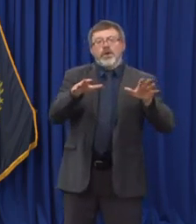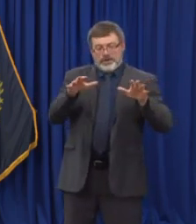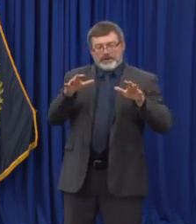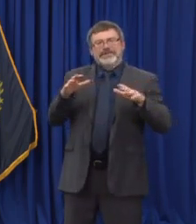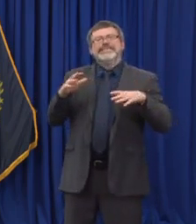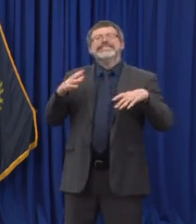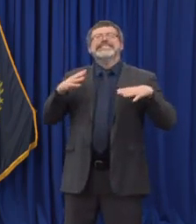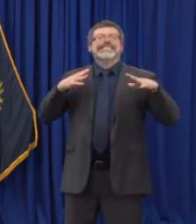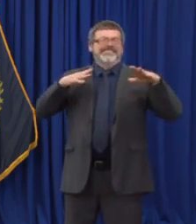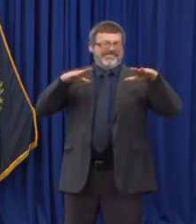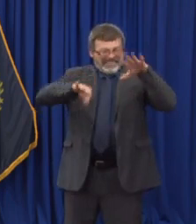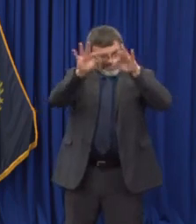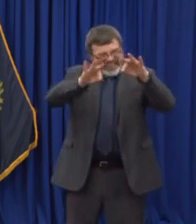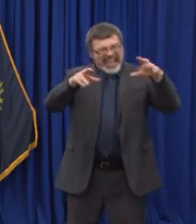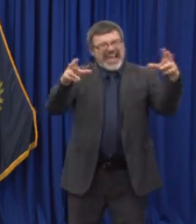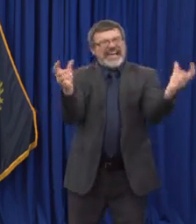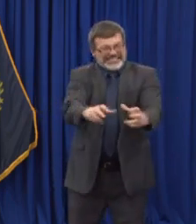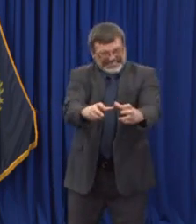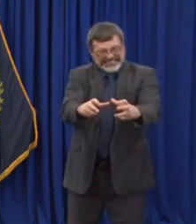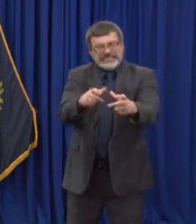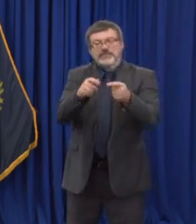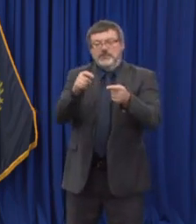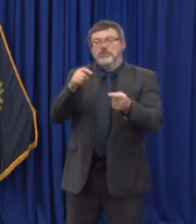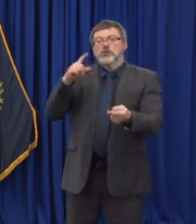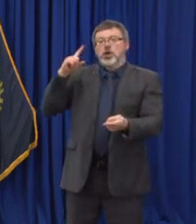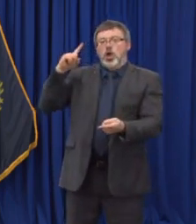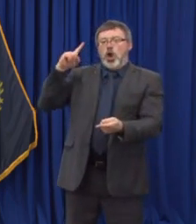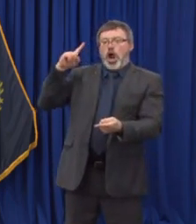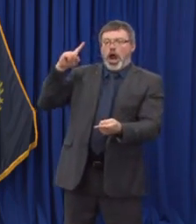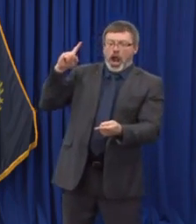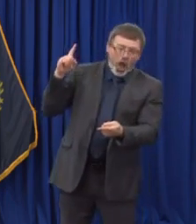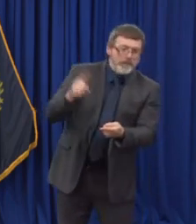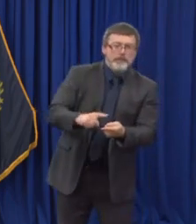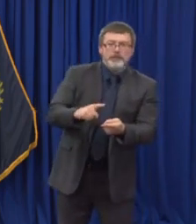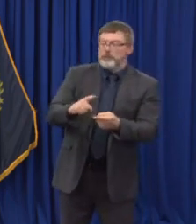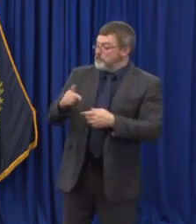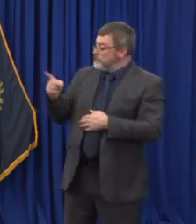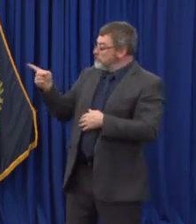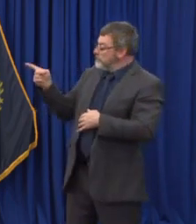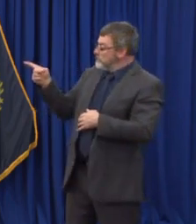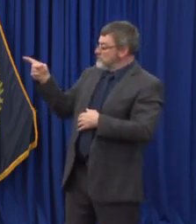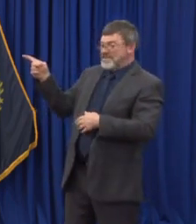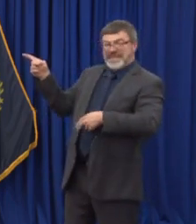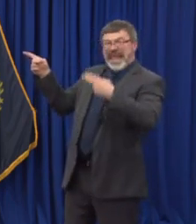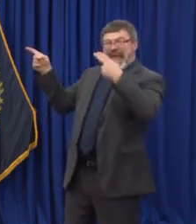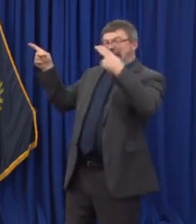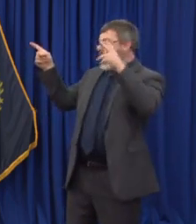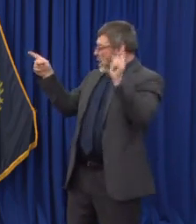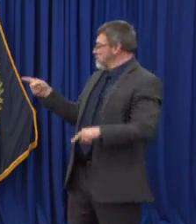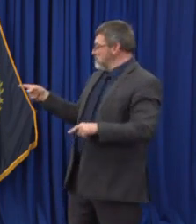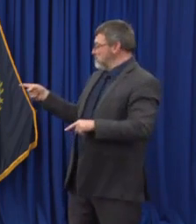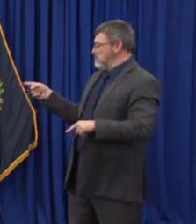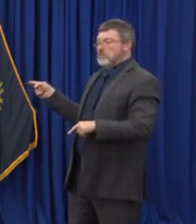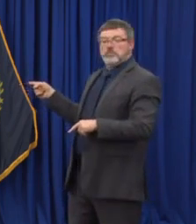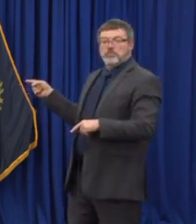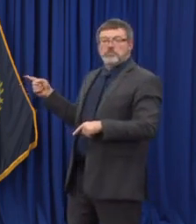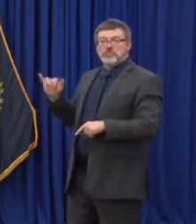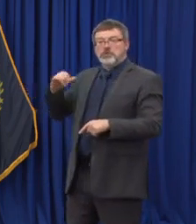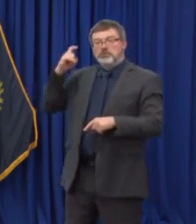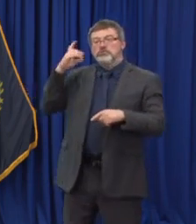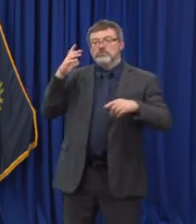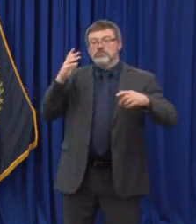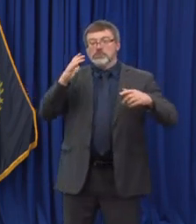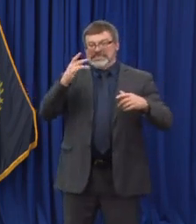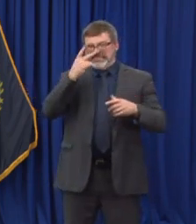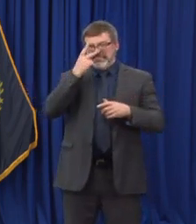as well as our very aggressive long-term care facility testing program fewer outbreaks occurred and then fewer outbreak associated cases